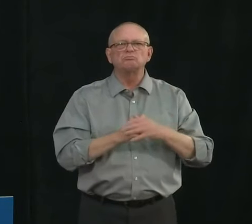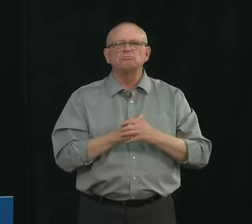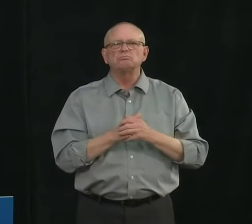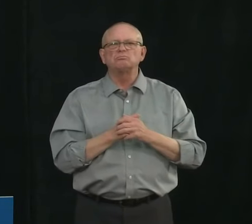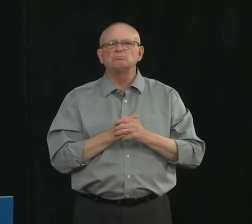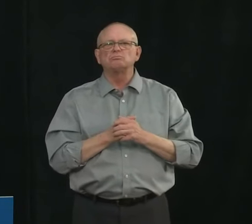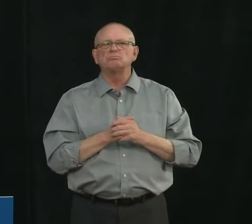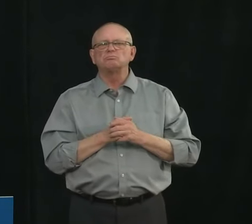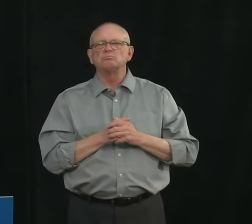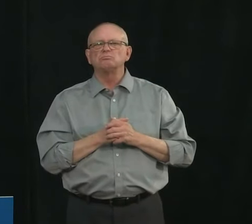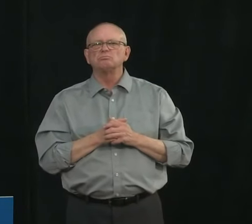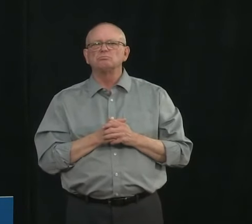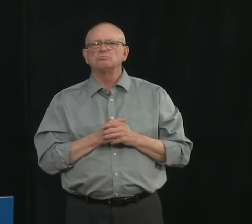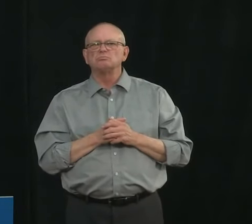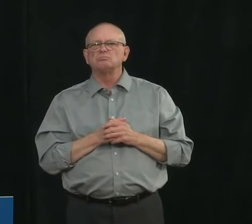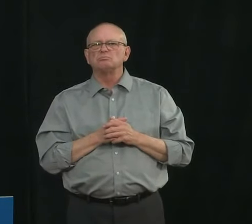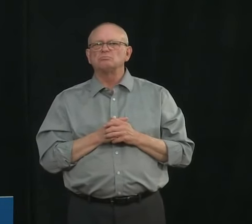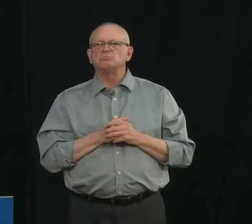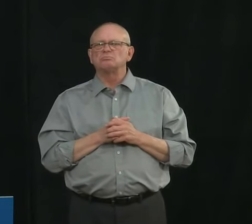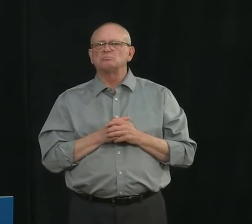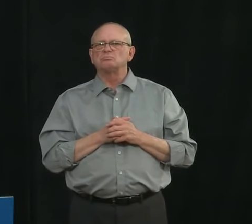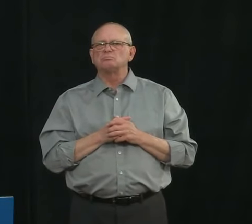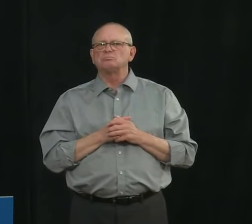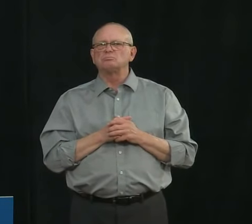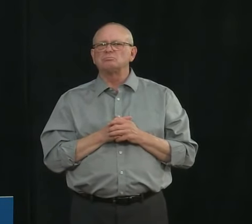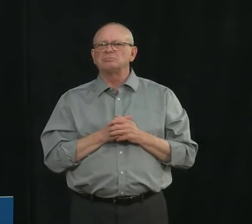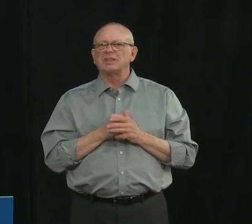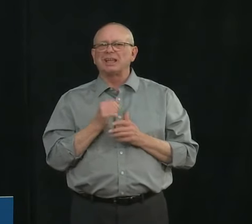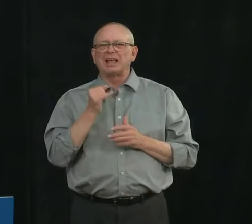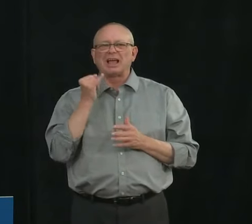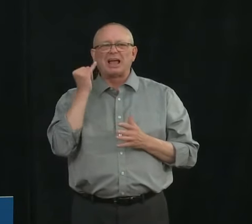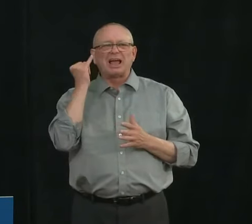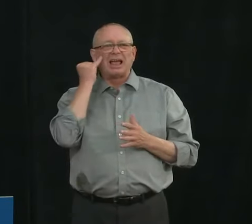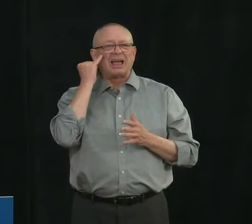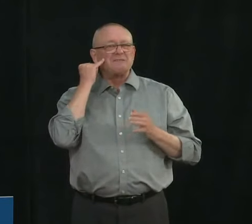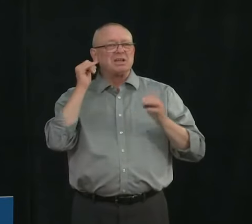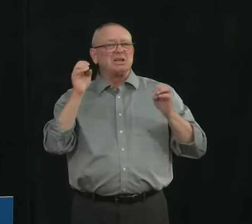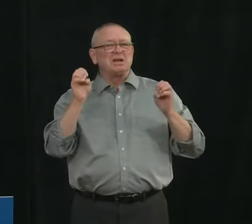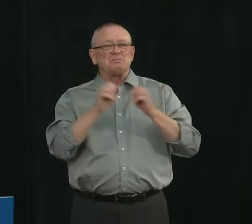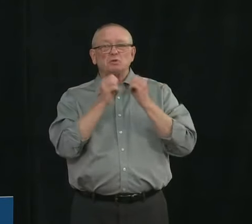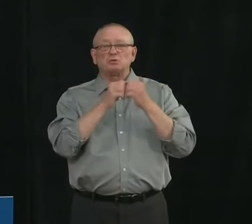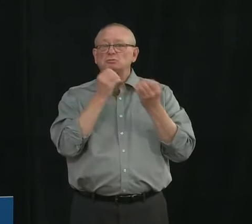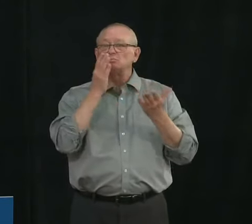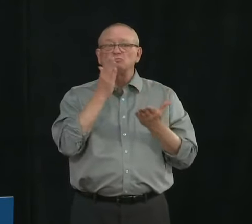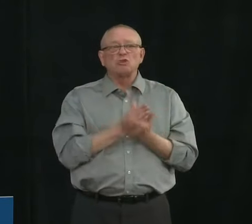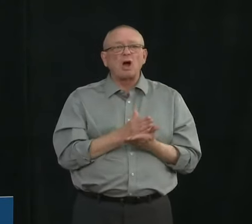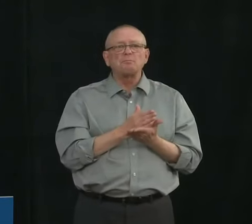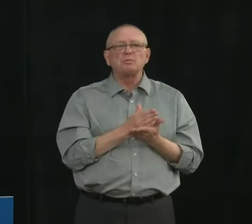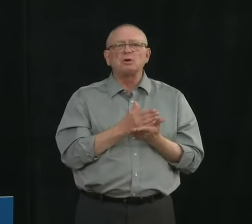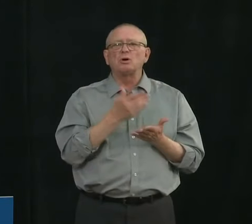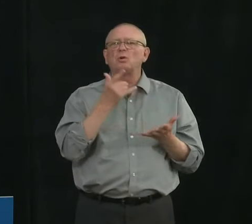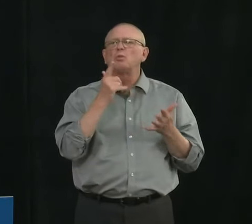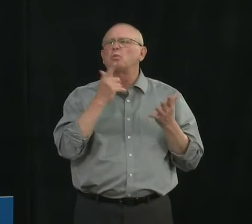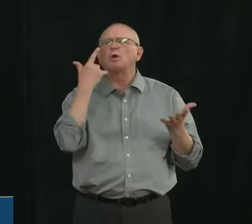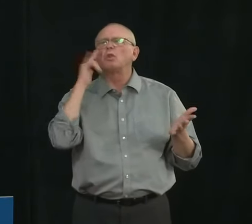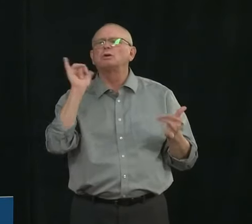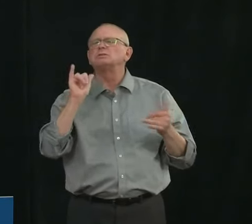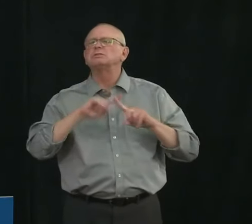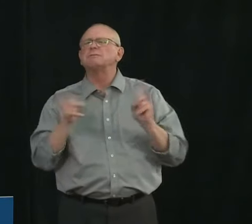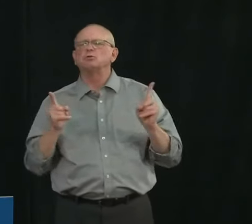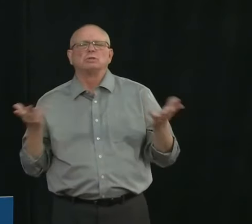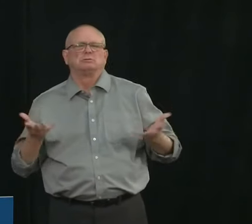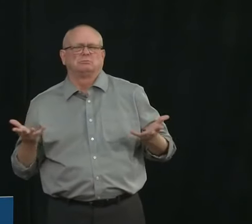disposal now once it's over? So the declaration of public health emergency